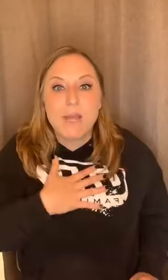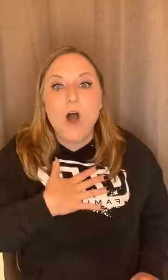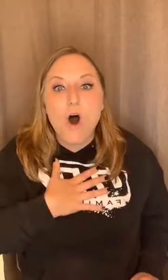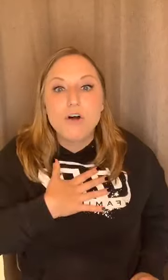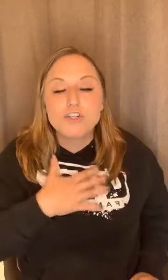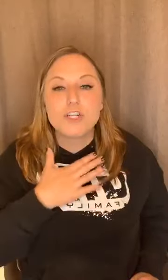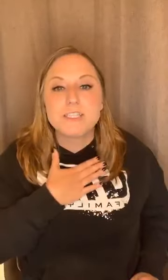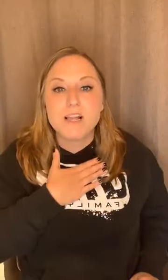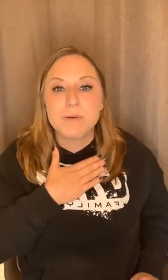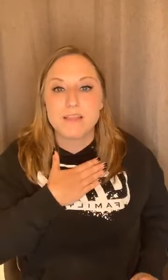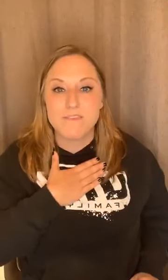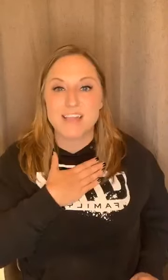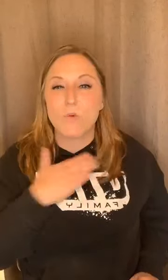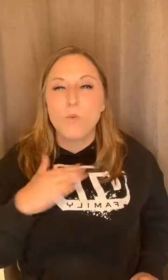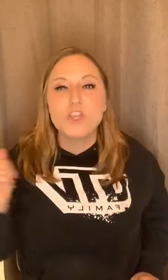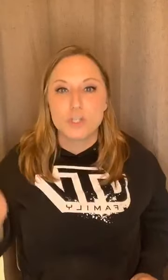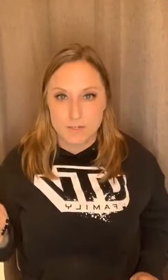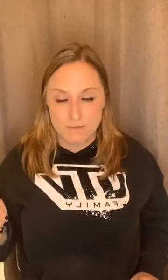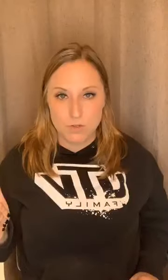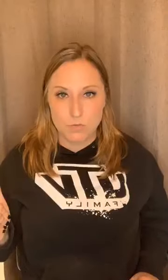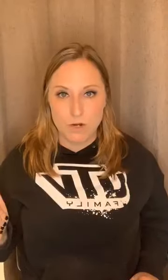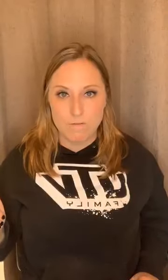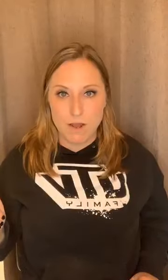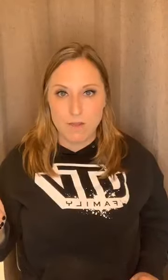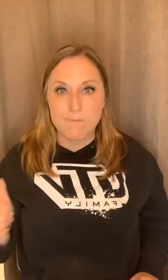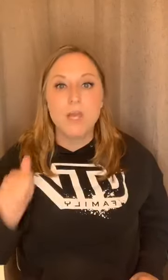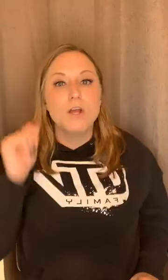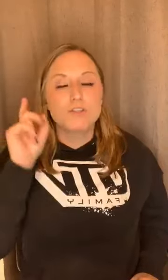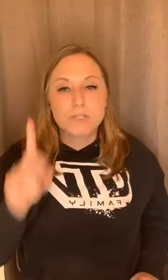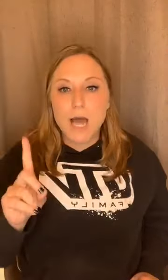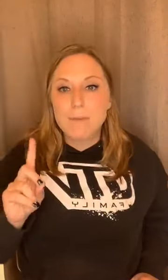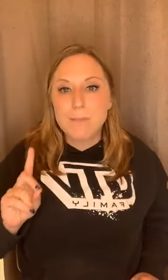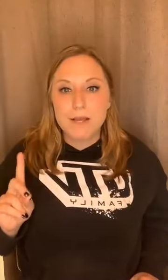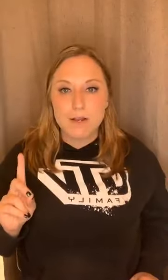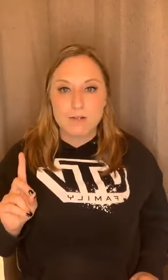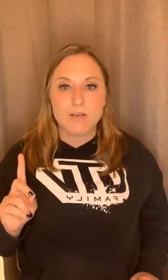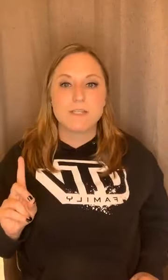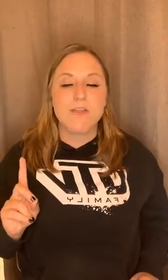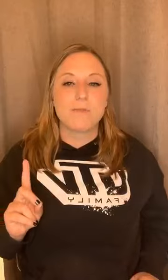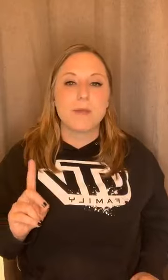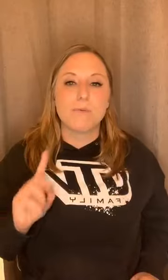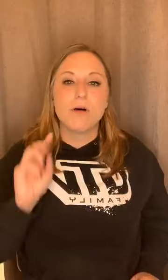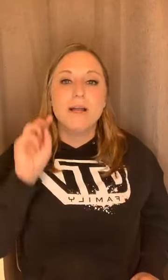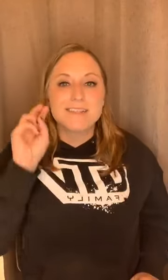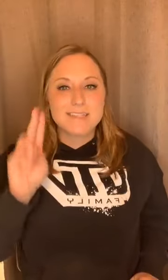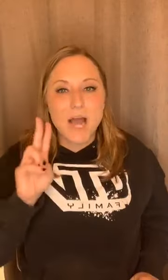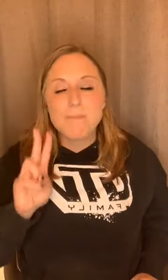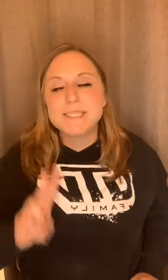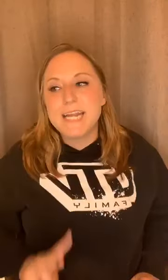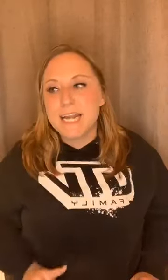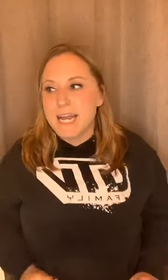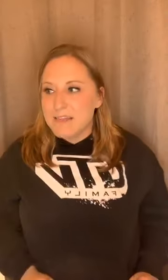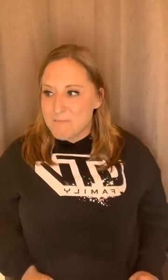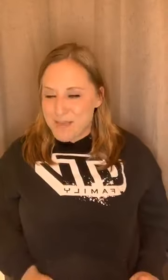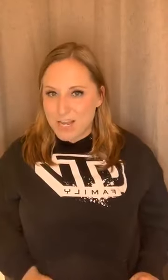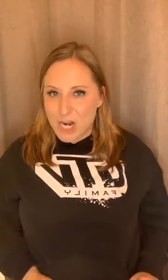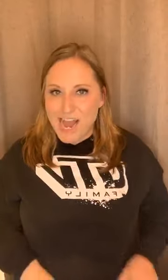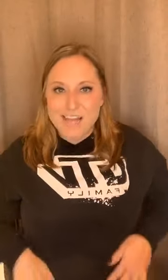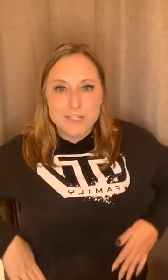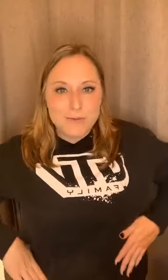all should celebrate the fact that we look different than one another. So stop comparing yourself to other people. Stop standing in the mirror and doing